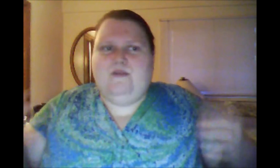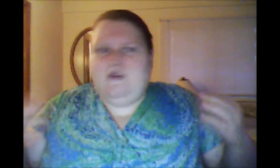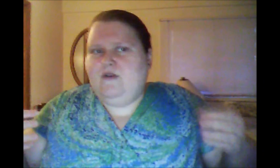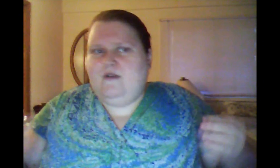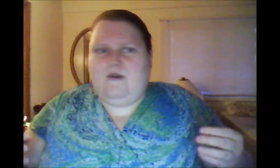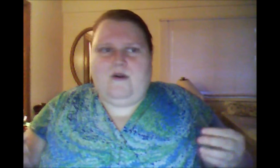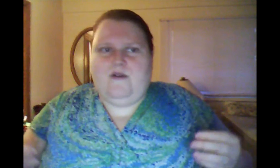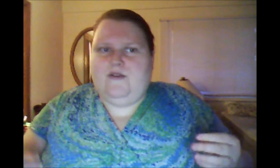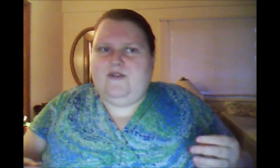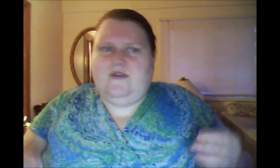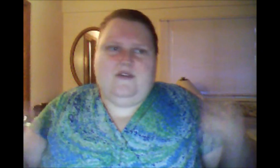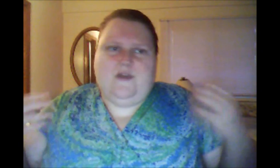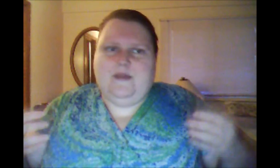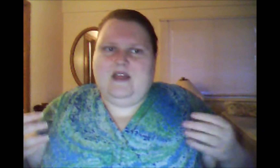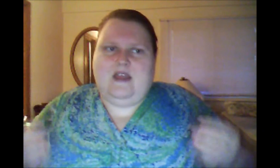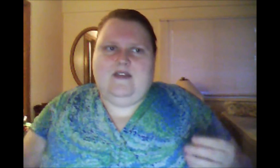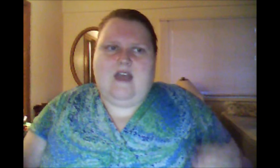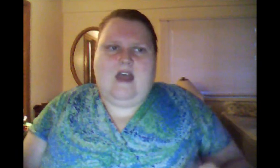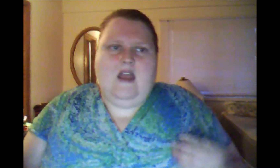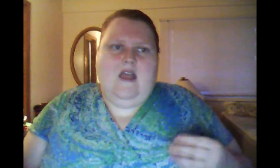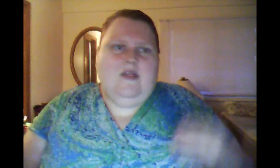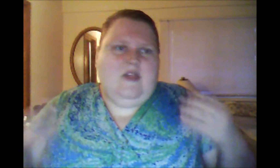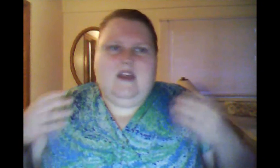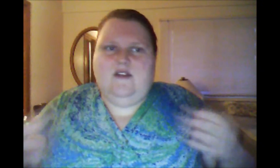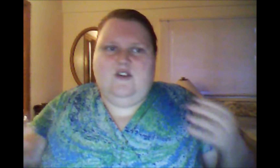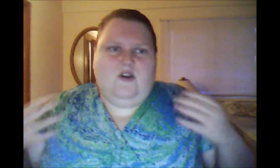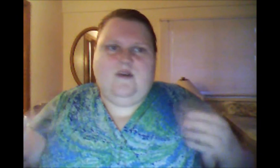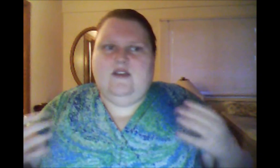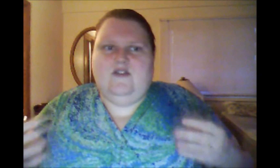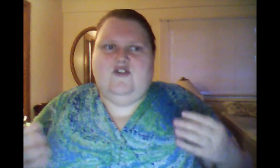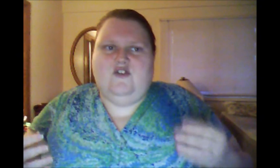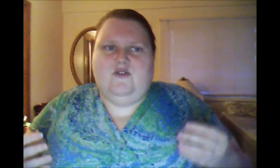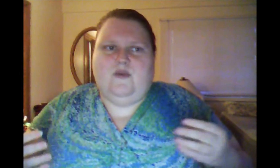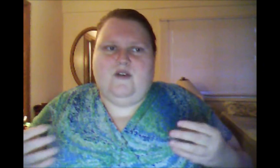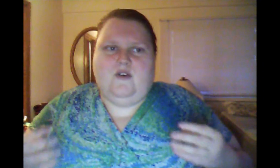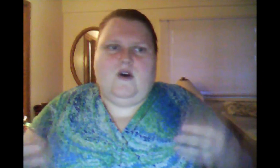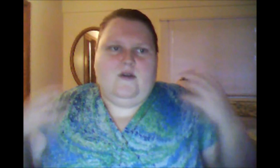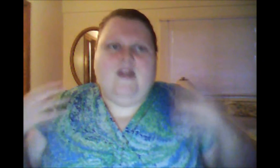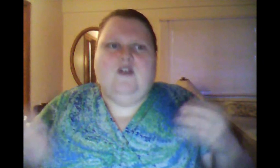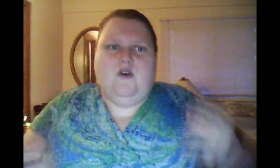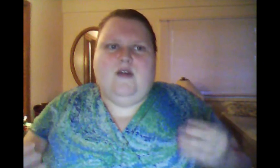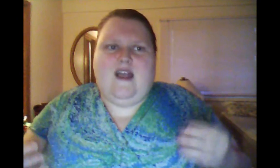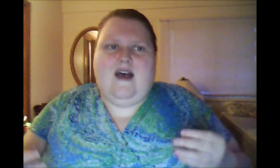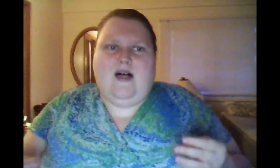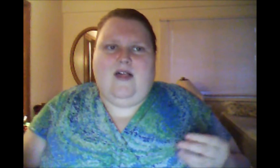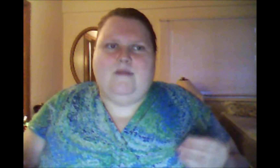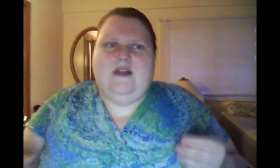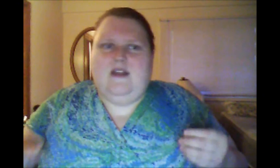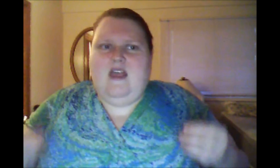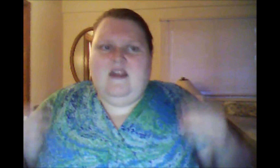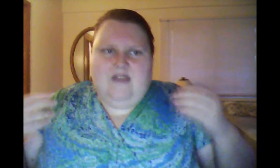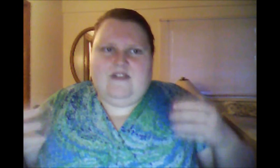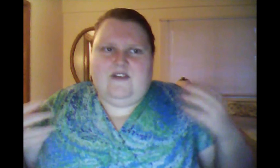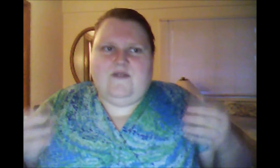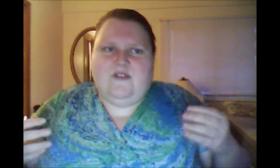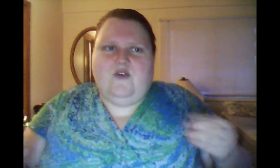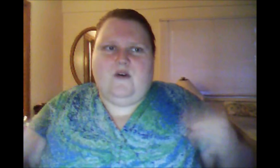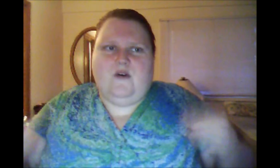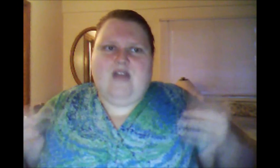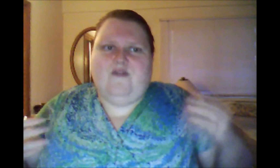murderers, something like that. Then you don't get to choose where you go. Then you go to hell. Hell. But that's a different story as